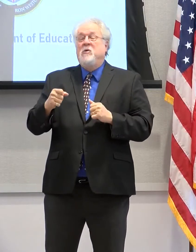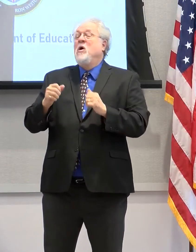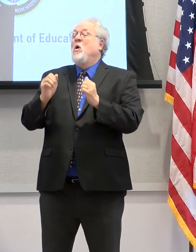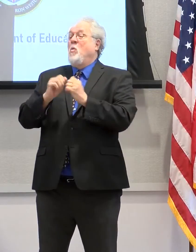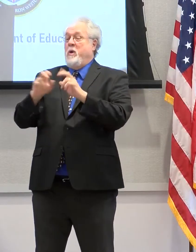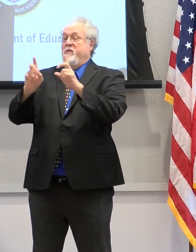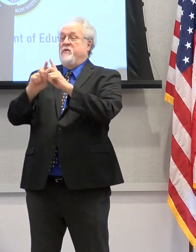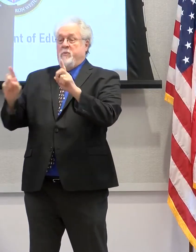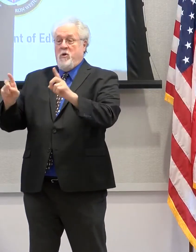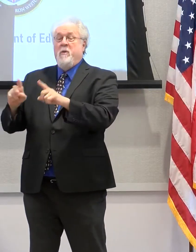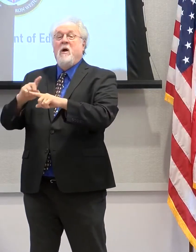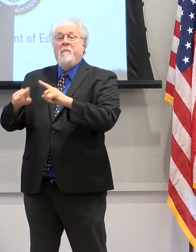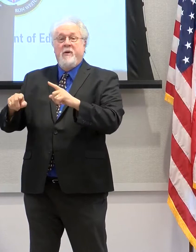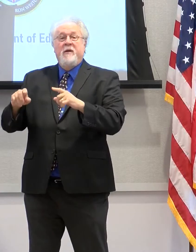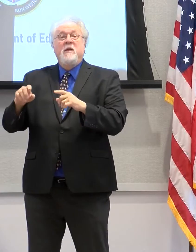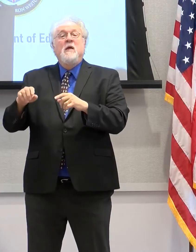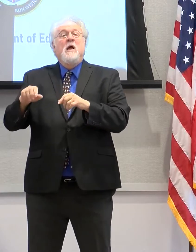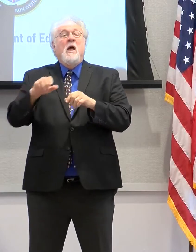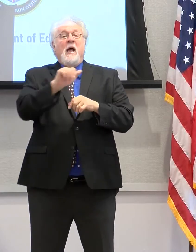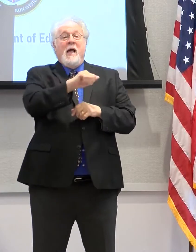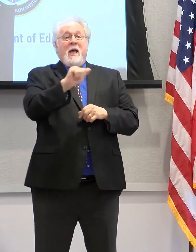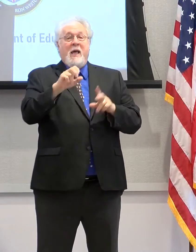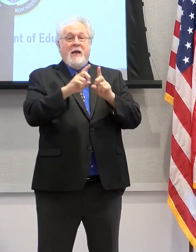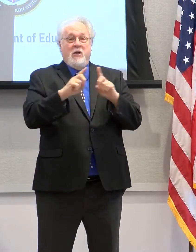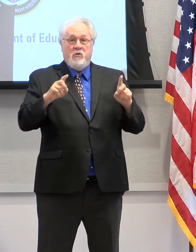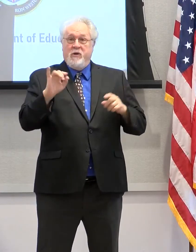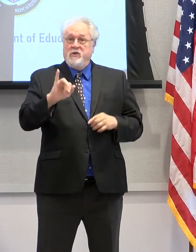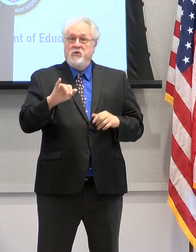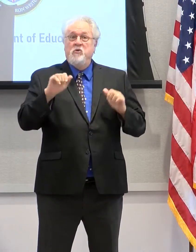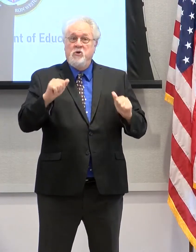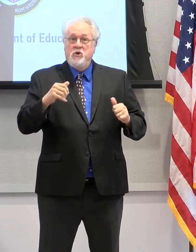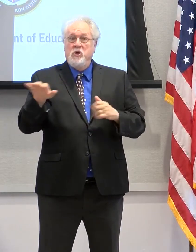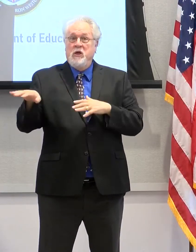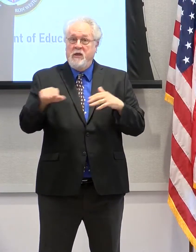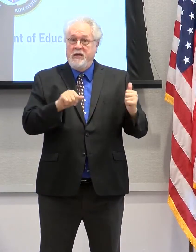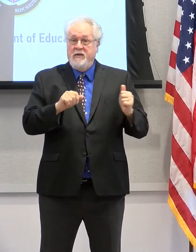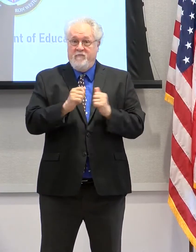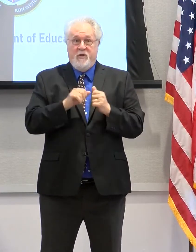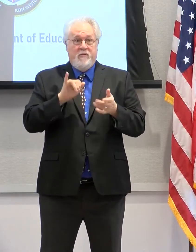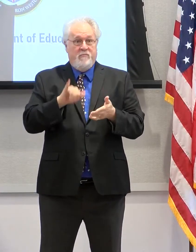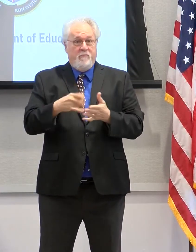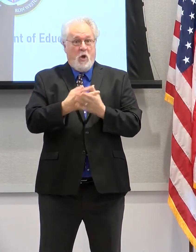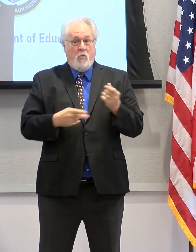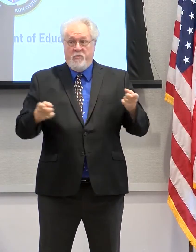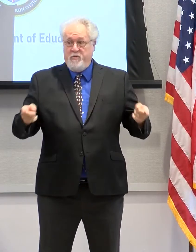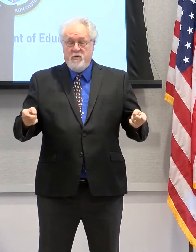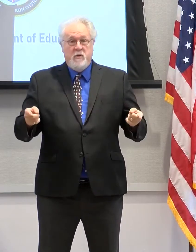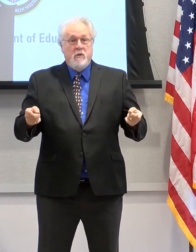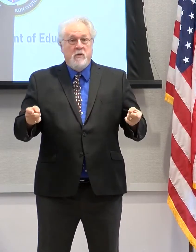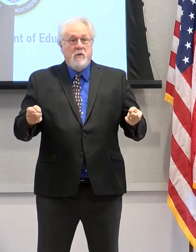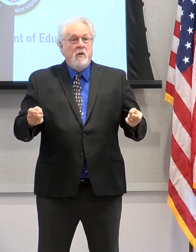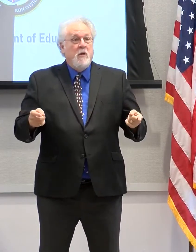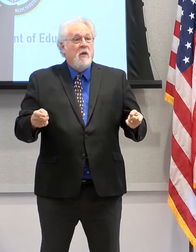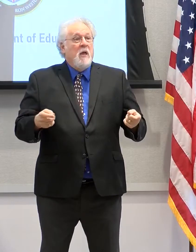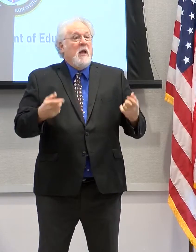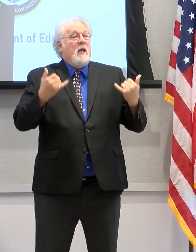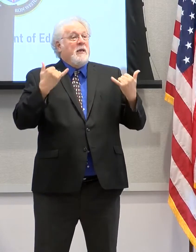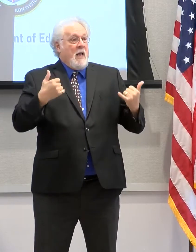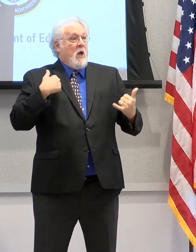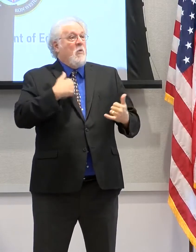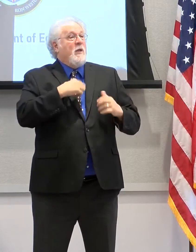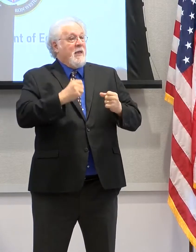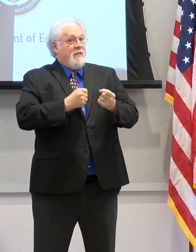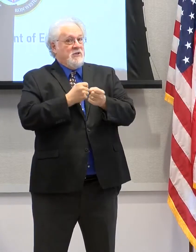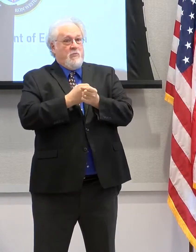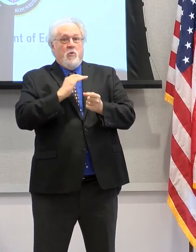high school diploma, but with a social degree, okay, with a social degree. There is time and a day that's now that we can